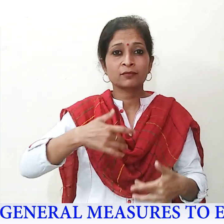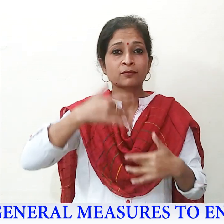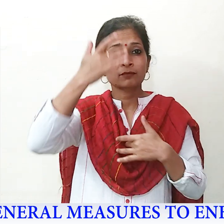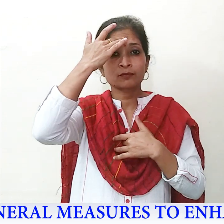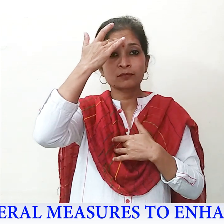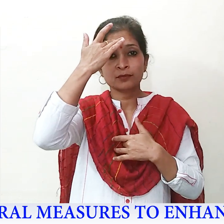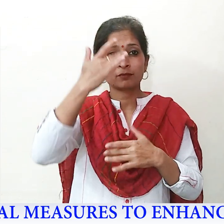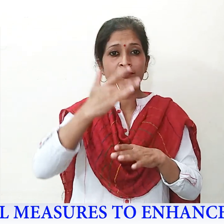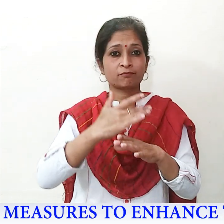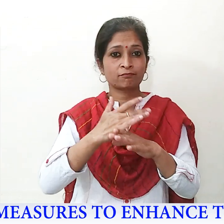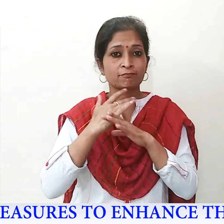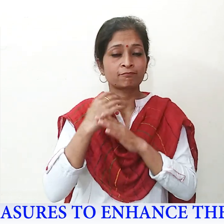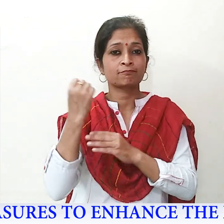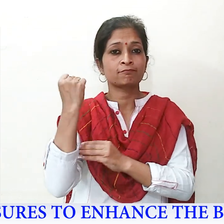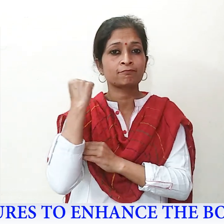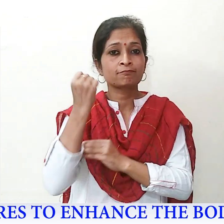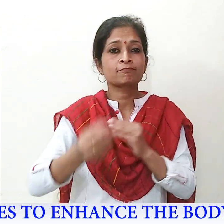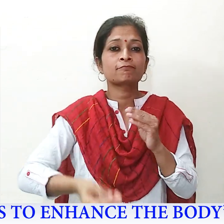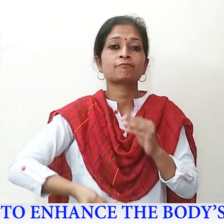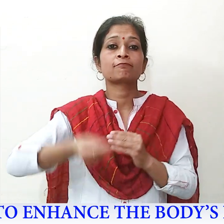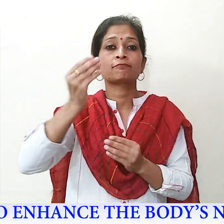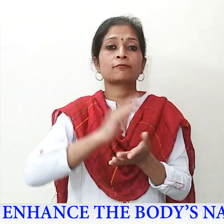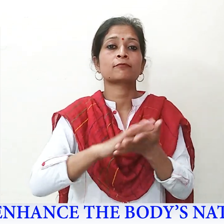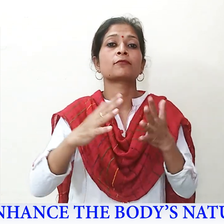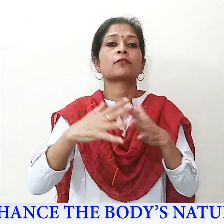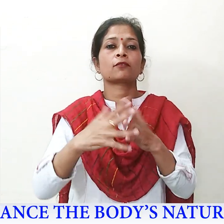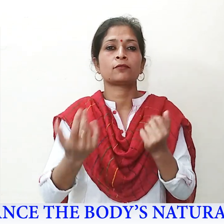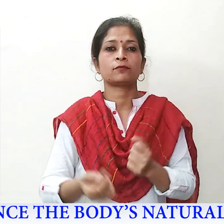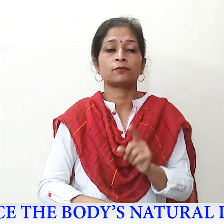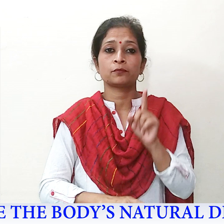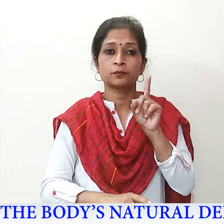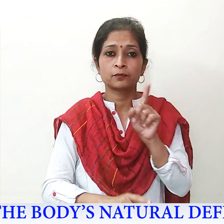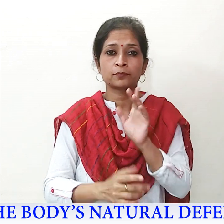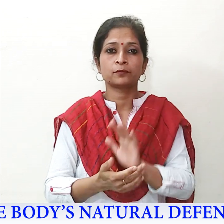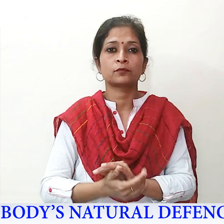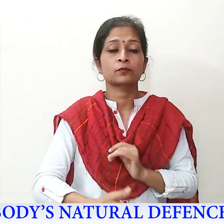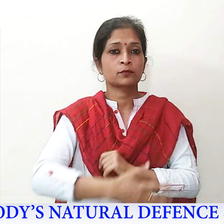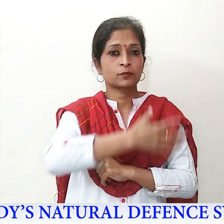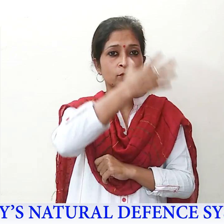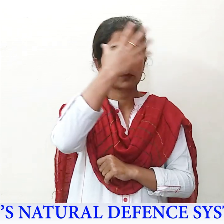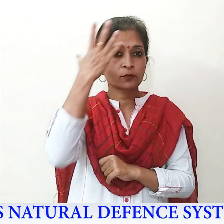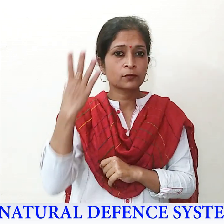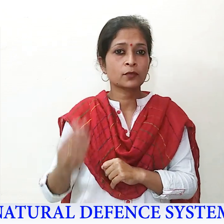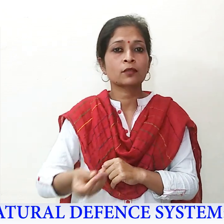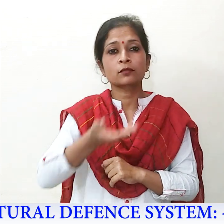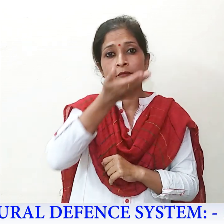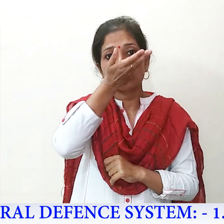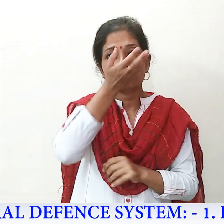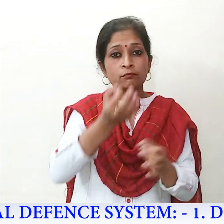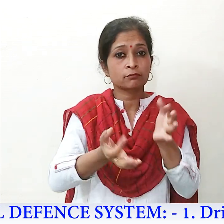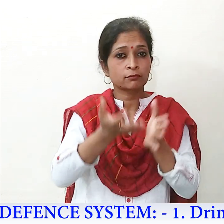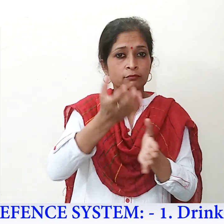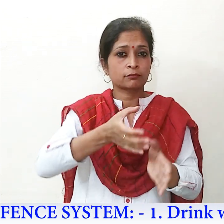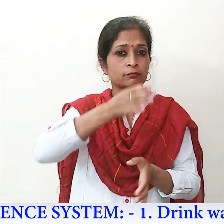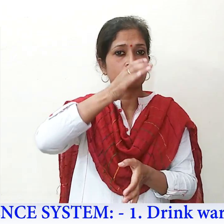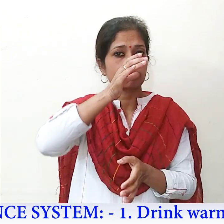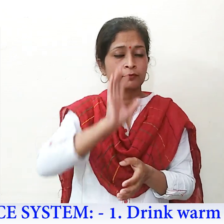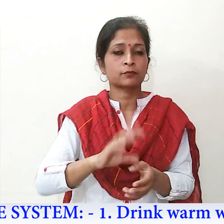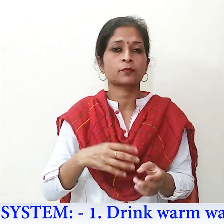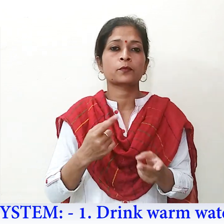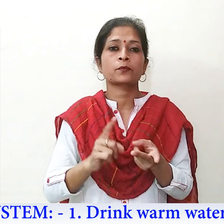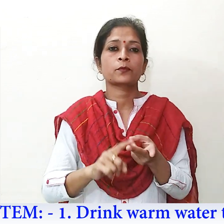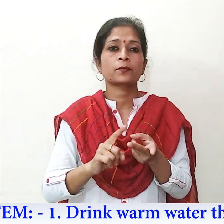body's natural defense system 1. Drink warm water throughout the day